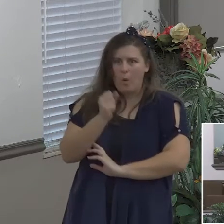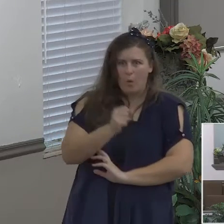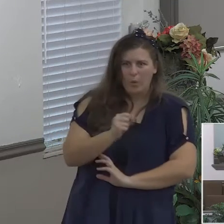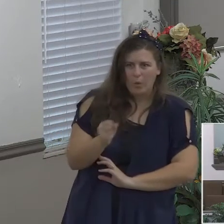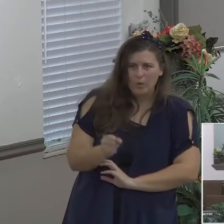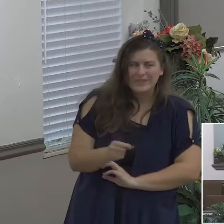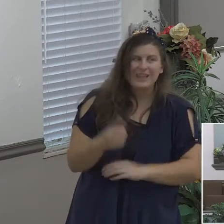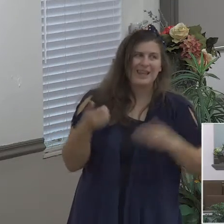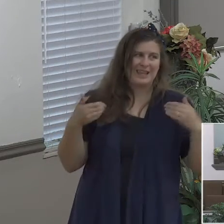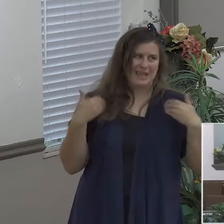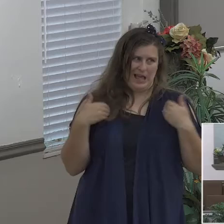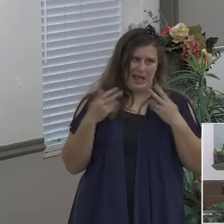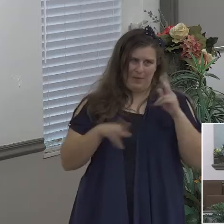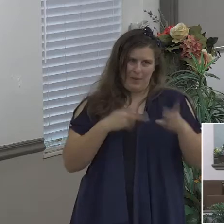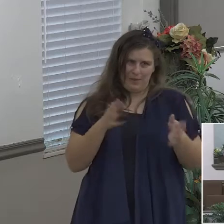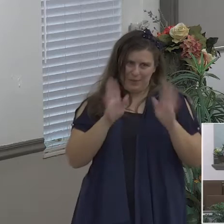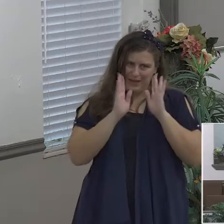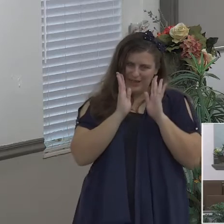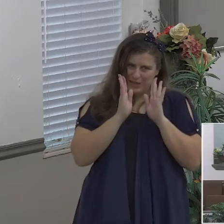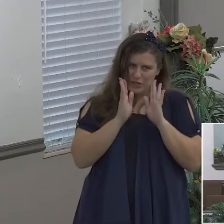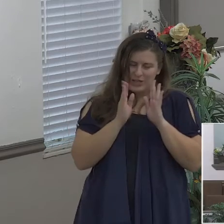even more vital